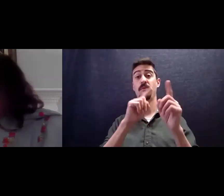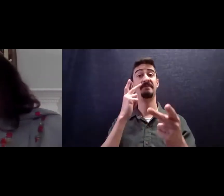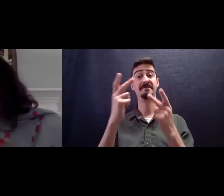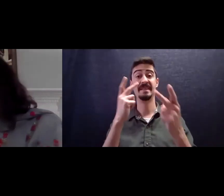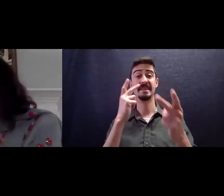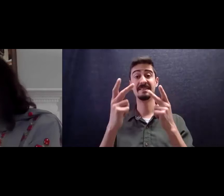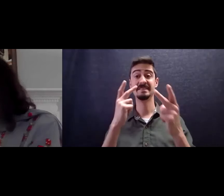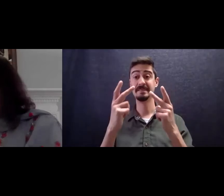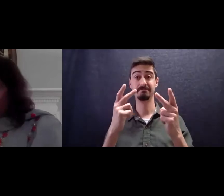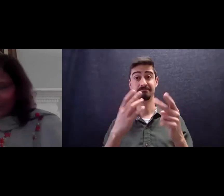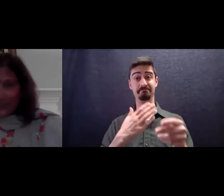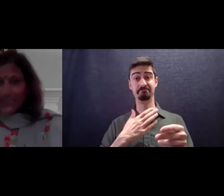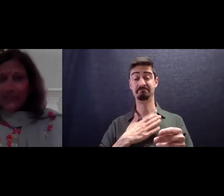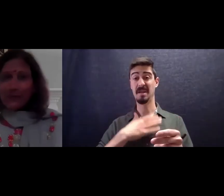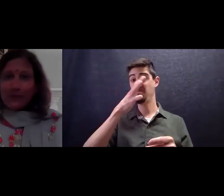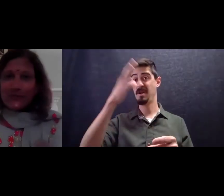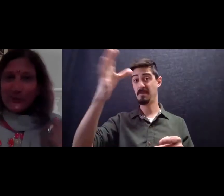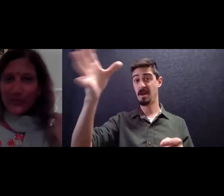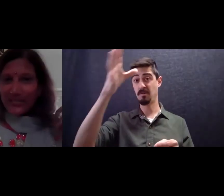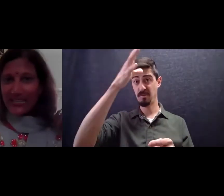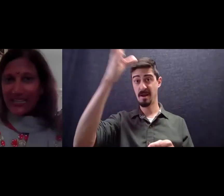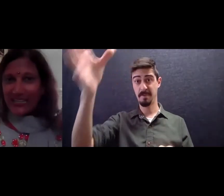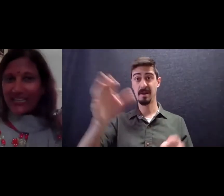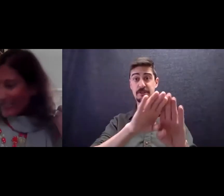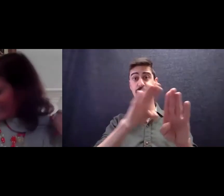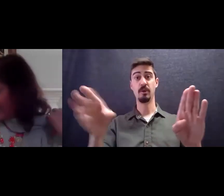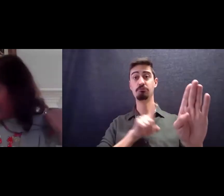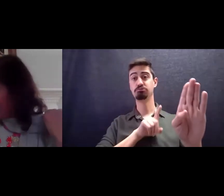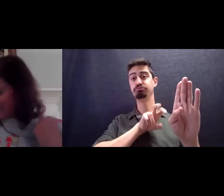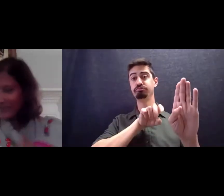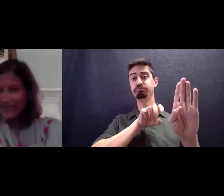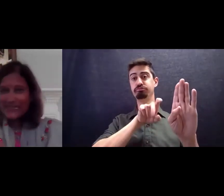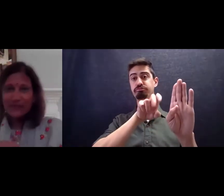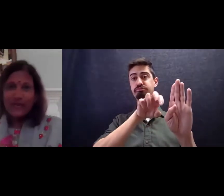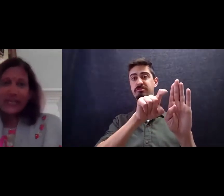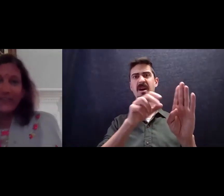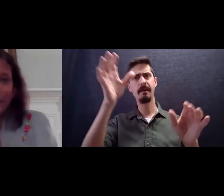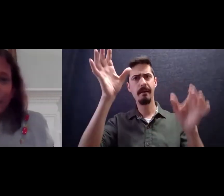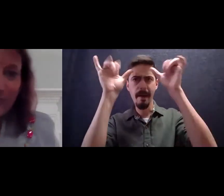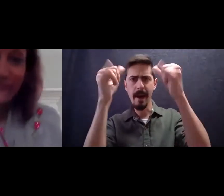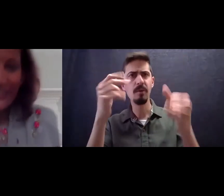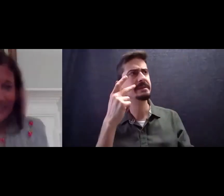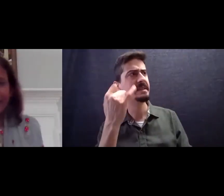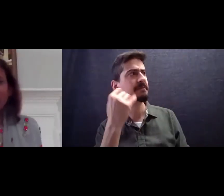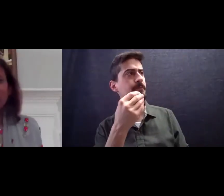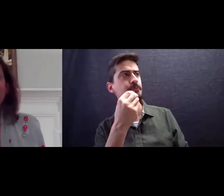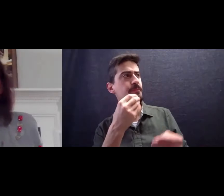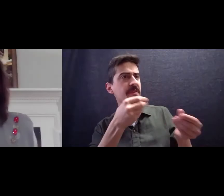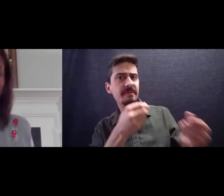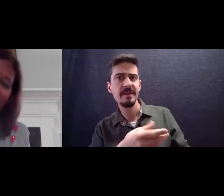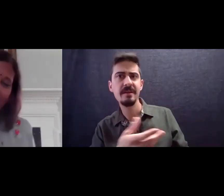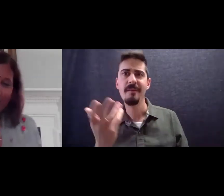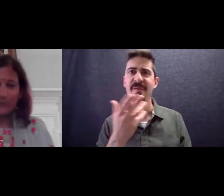see what we were doing and see if we had any food to feed them